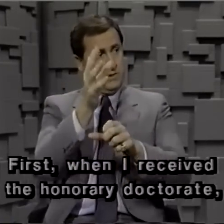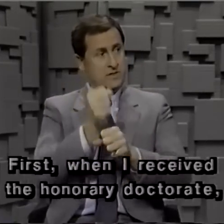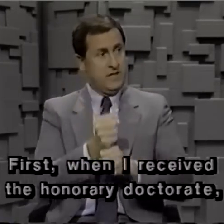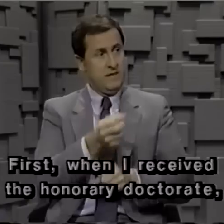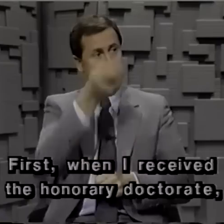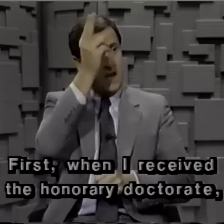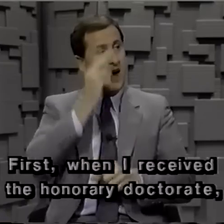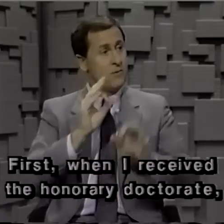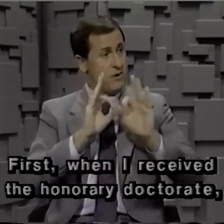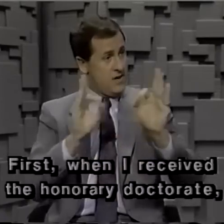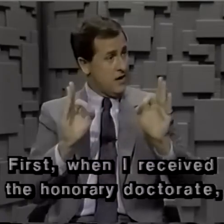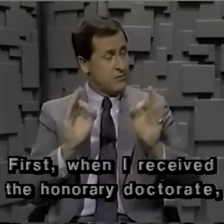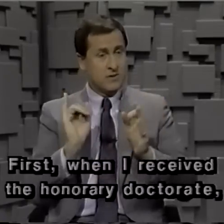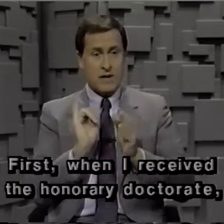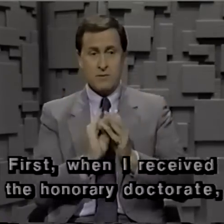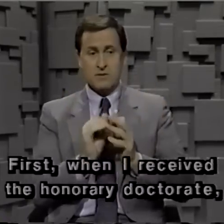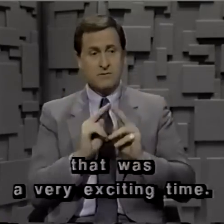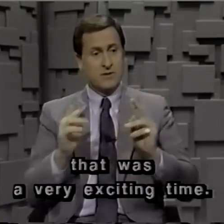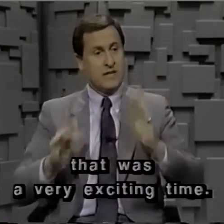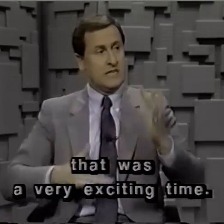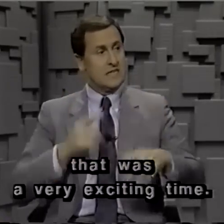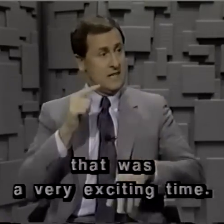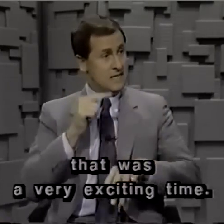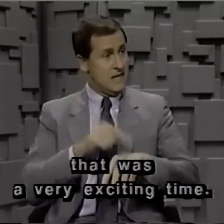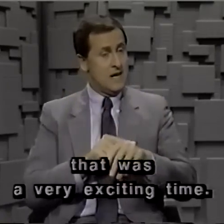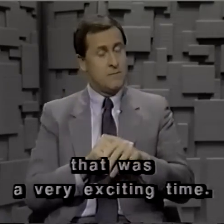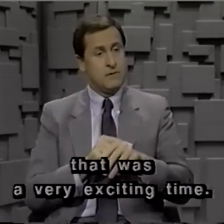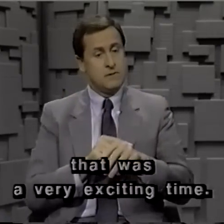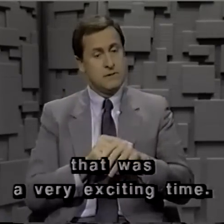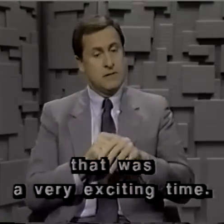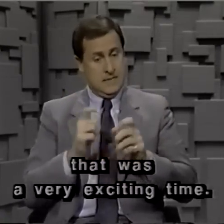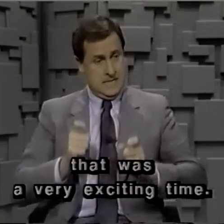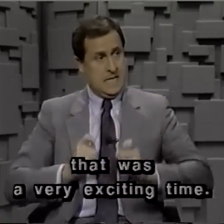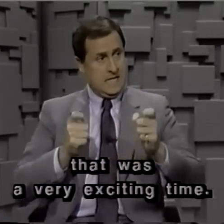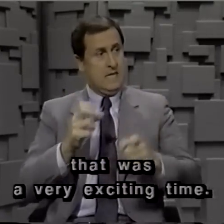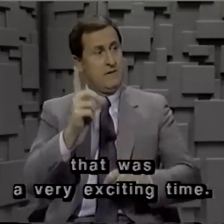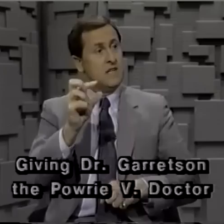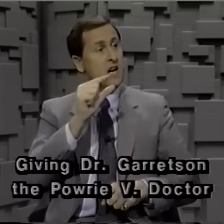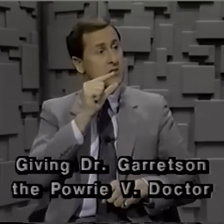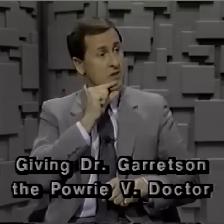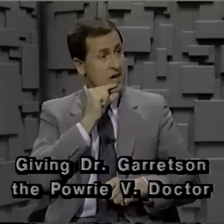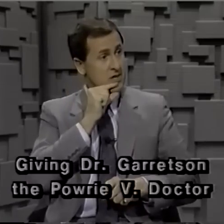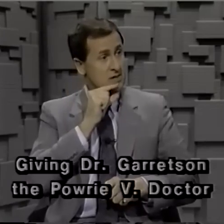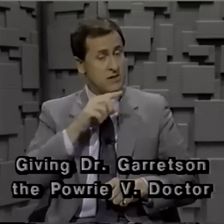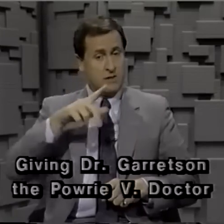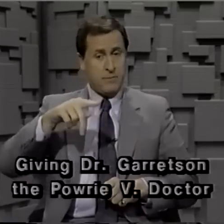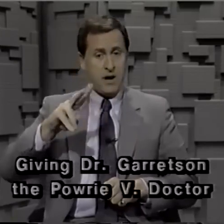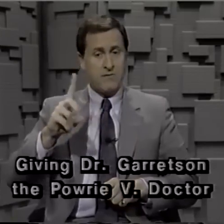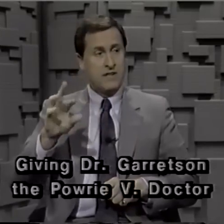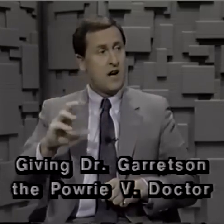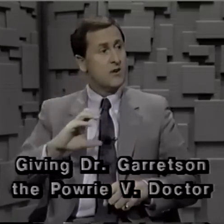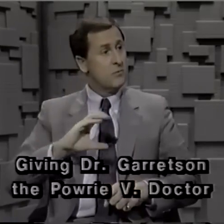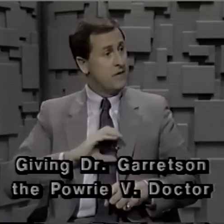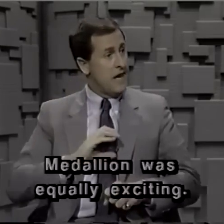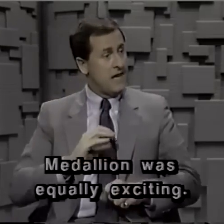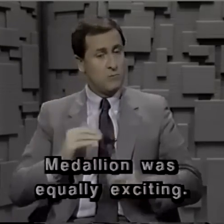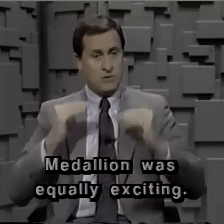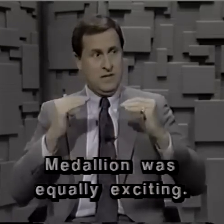received the honorary doctorate, that was a very exciting time. Giving Dr. Gerritsen the Power AV doctor medallion was